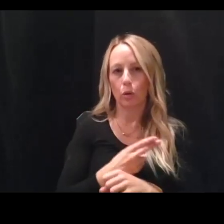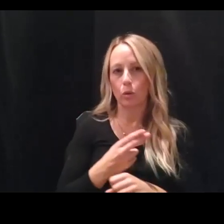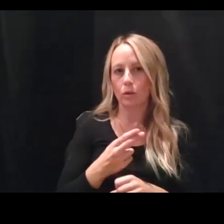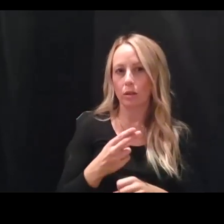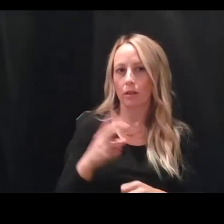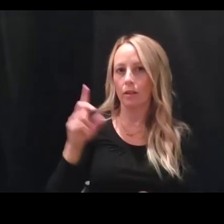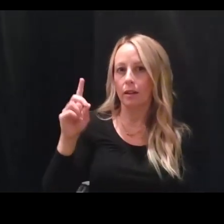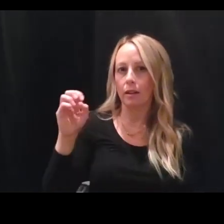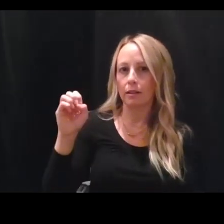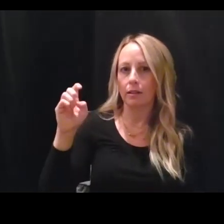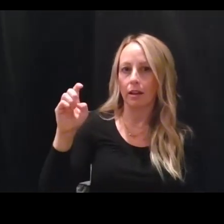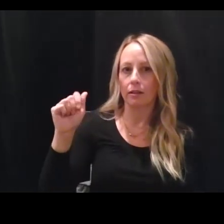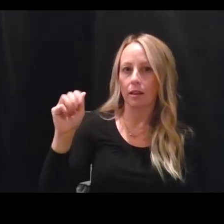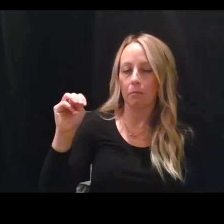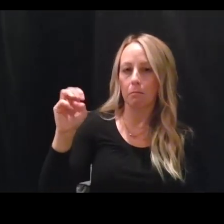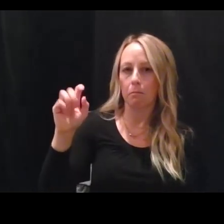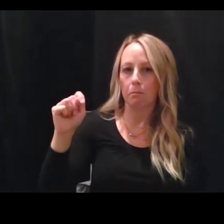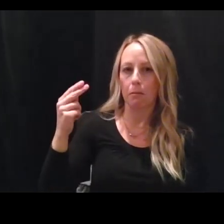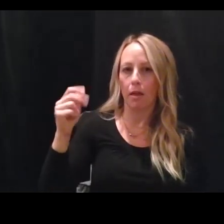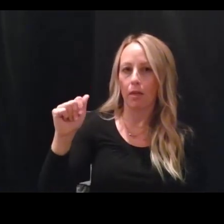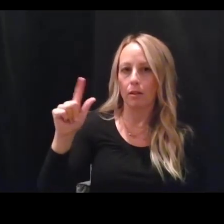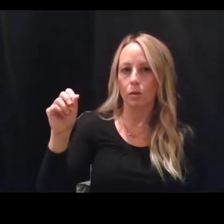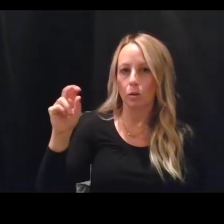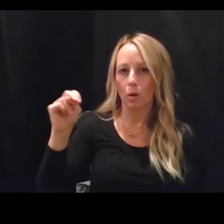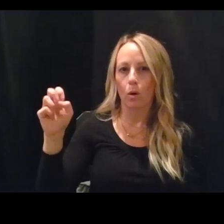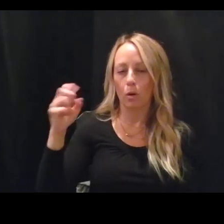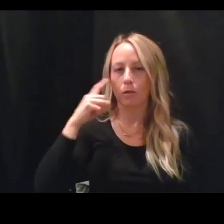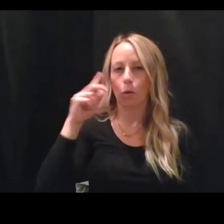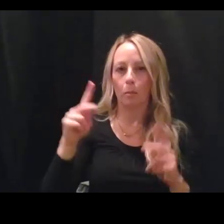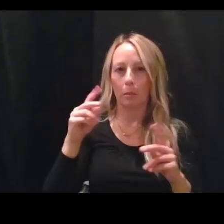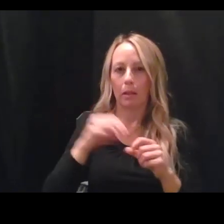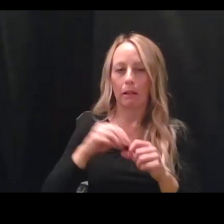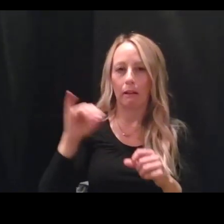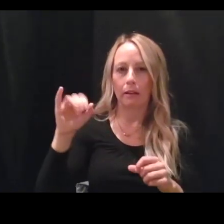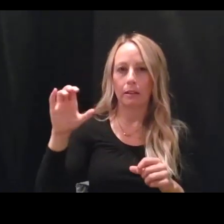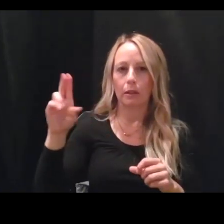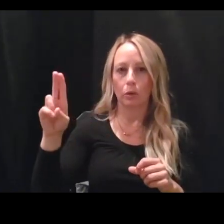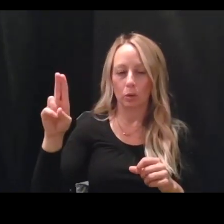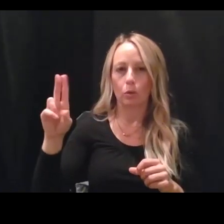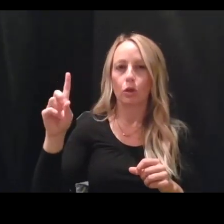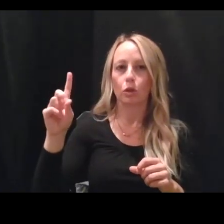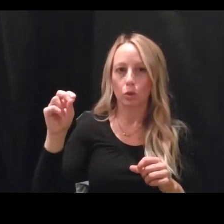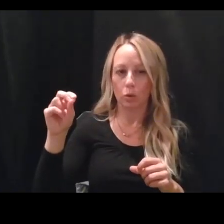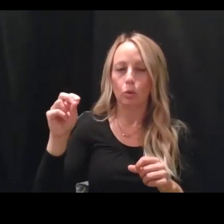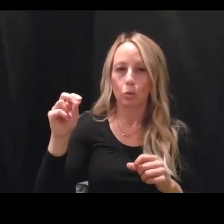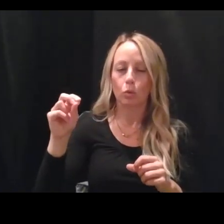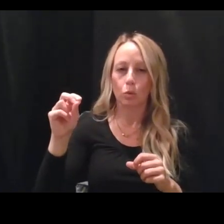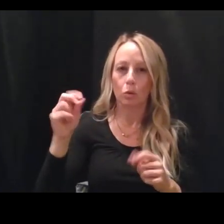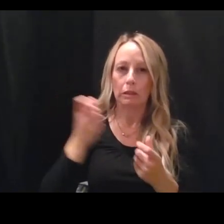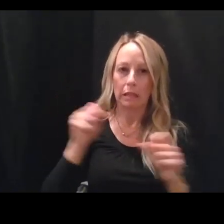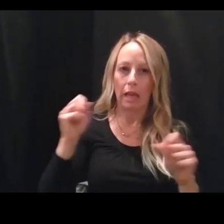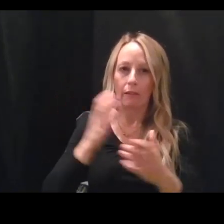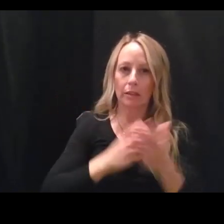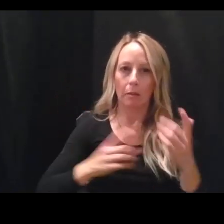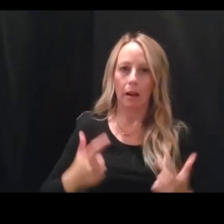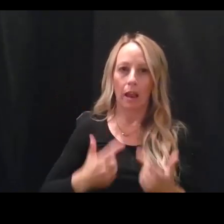uh, dexamethasone, uh, for, uh, people in intensive care, uh, do save some lives. Most of the